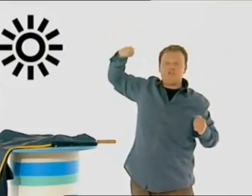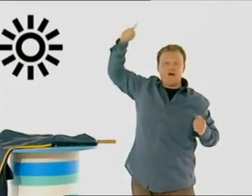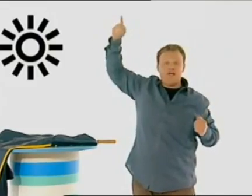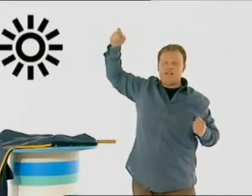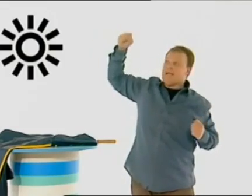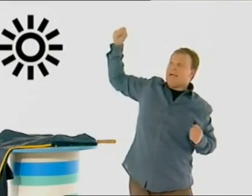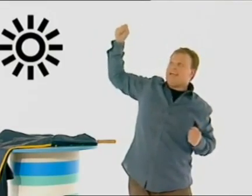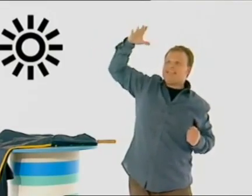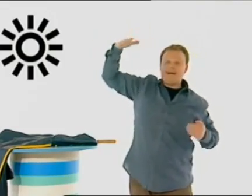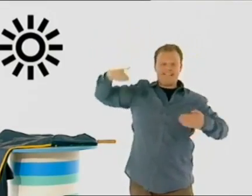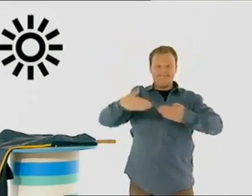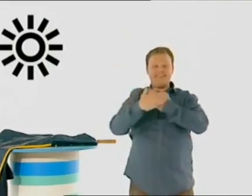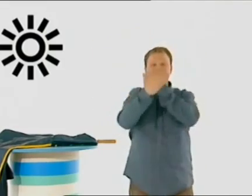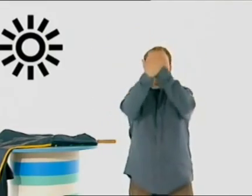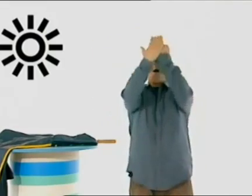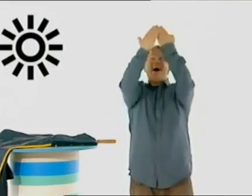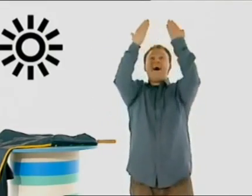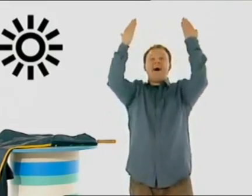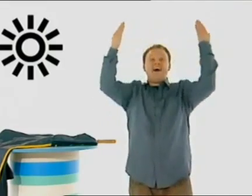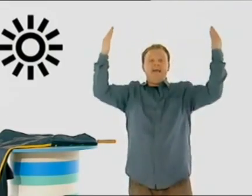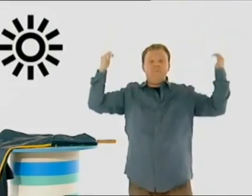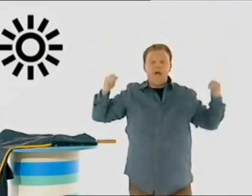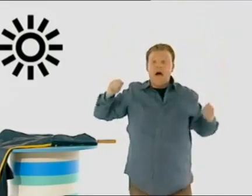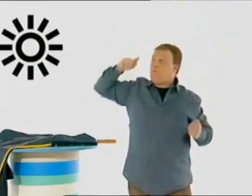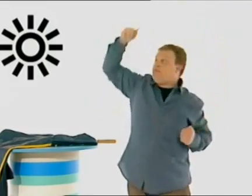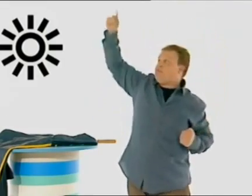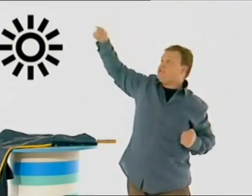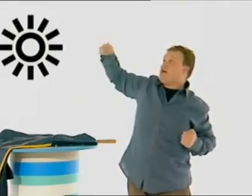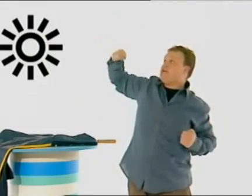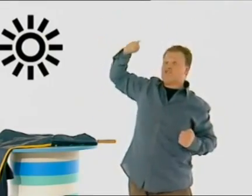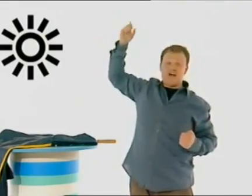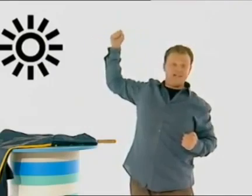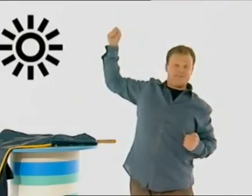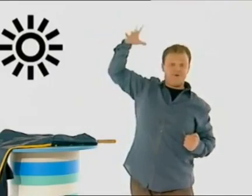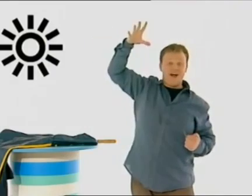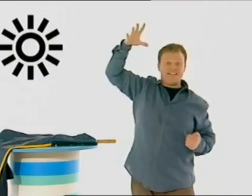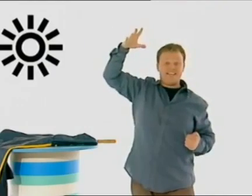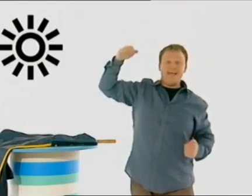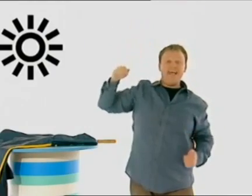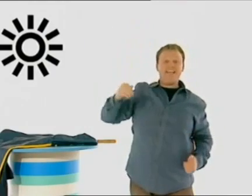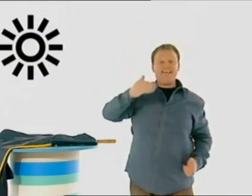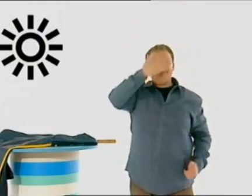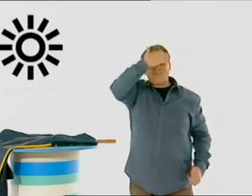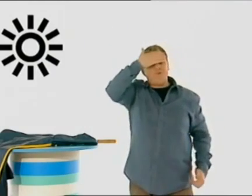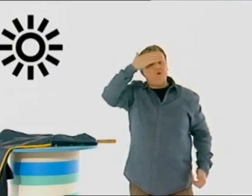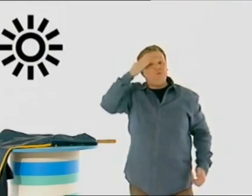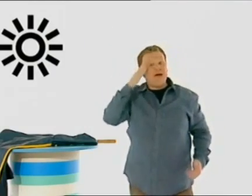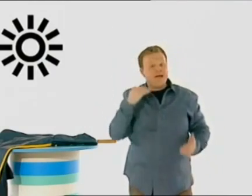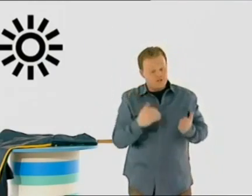the sun, it shines up in the sky, and when the sun shines bright, it keeps us warm and